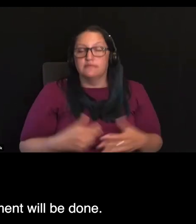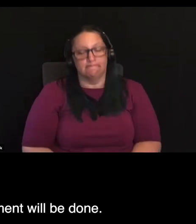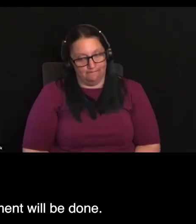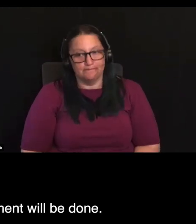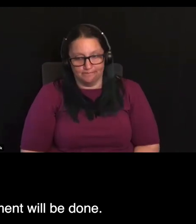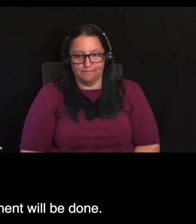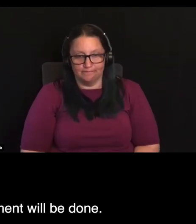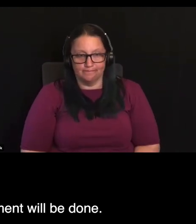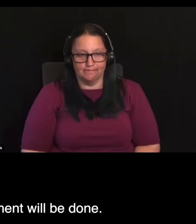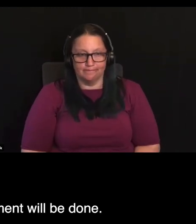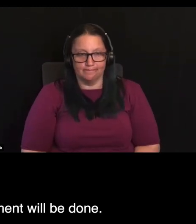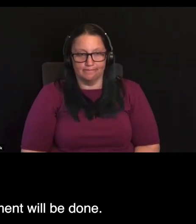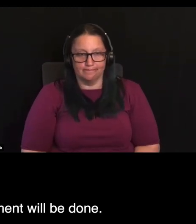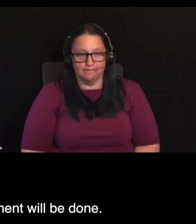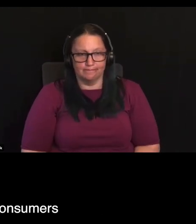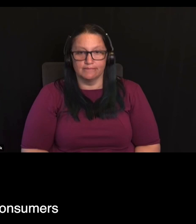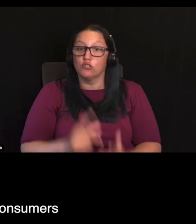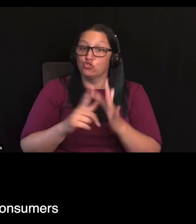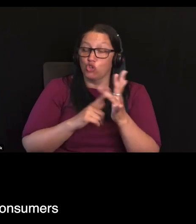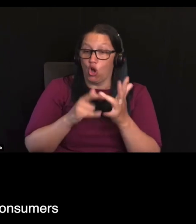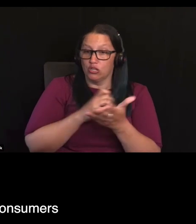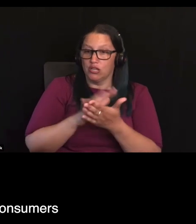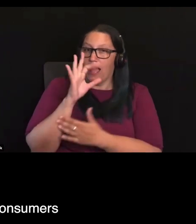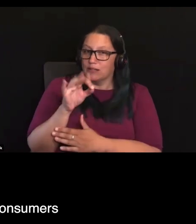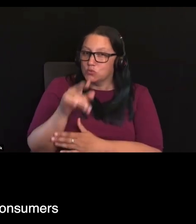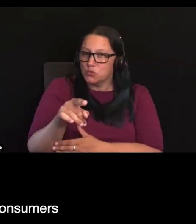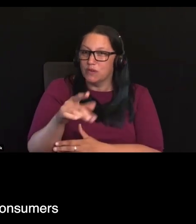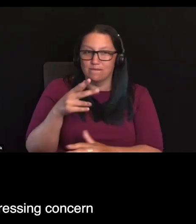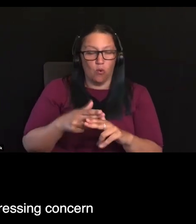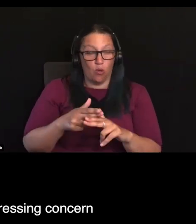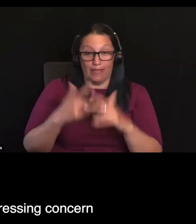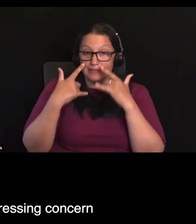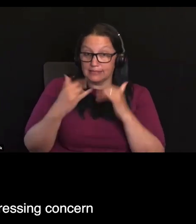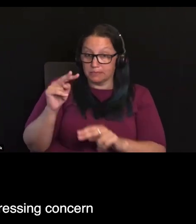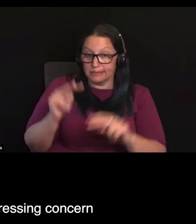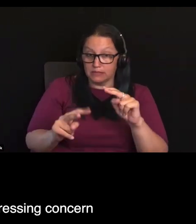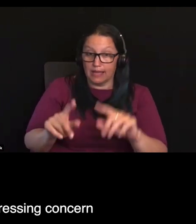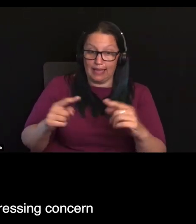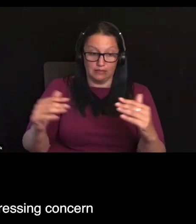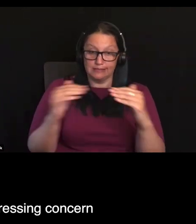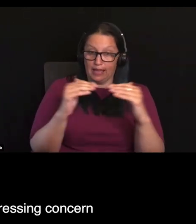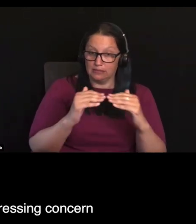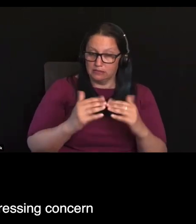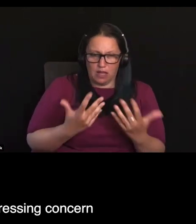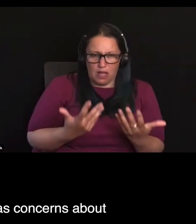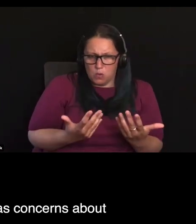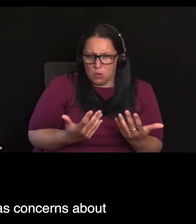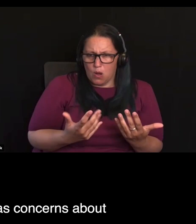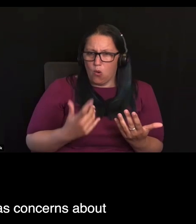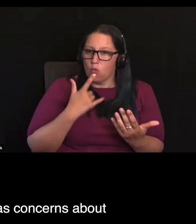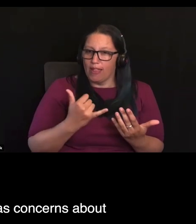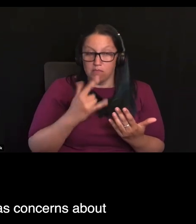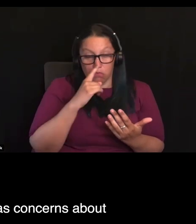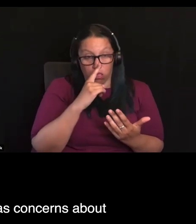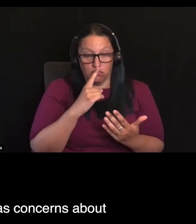how the assessment will be done. Will it continue to involve consumers? But making sure that people expressing concern that, you know,